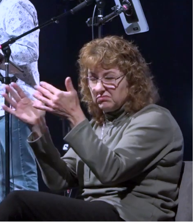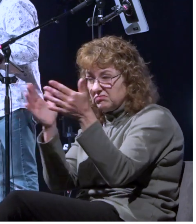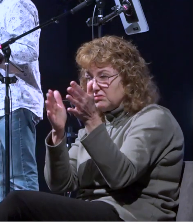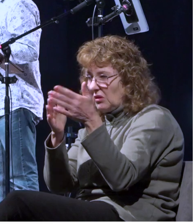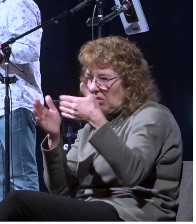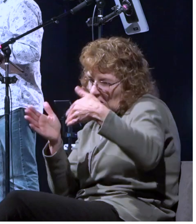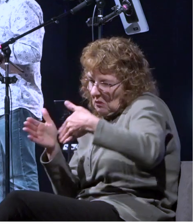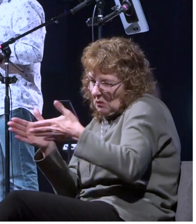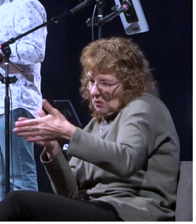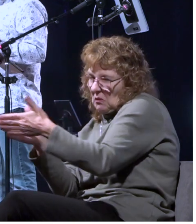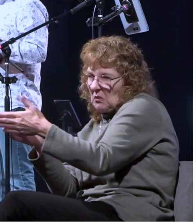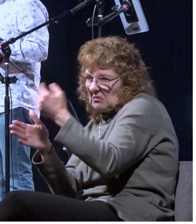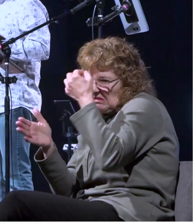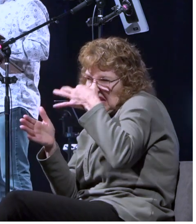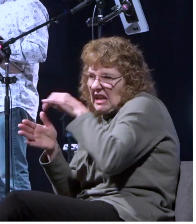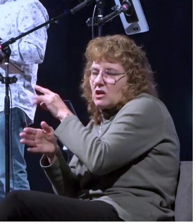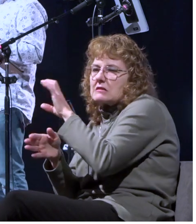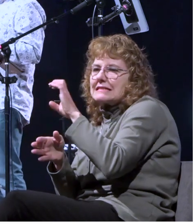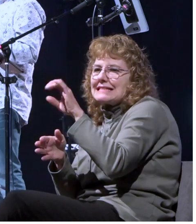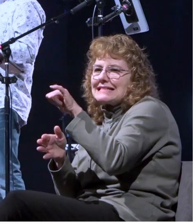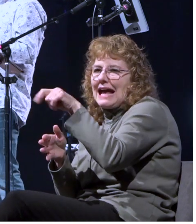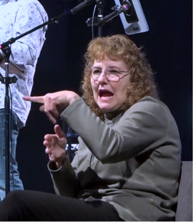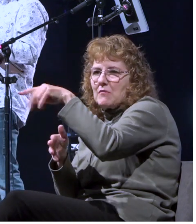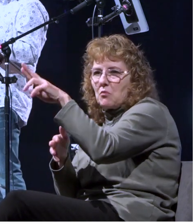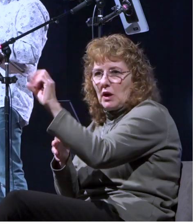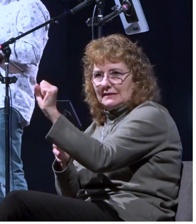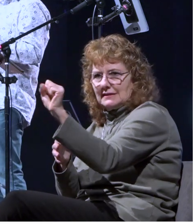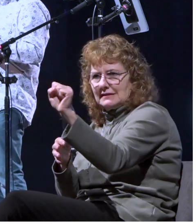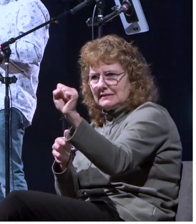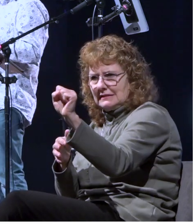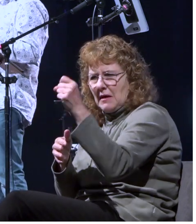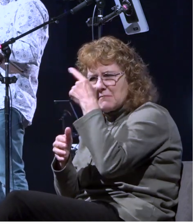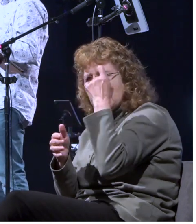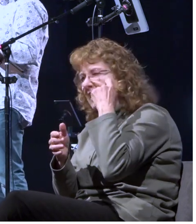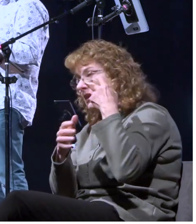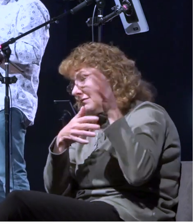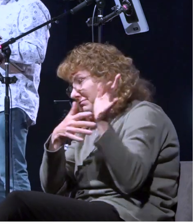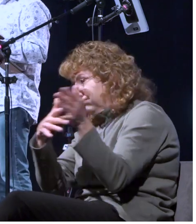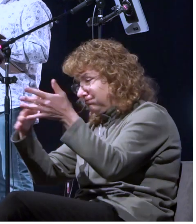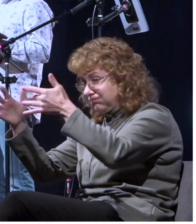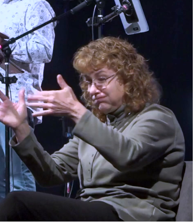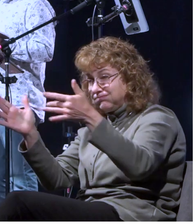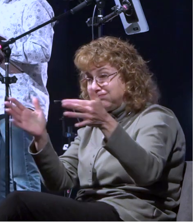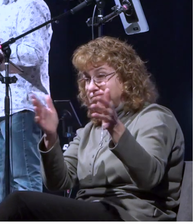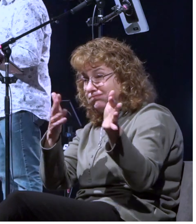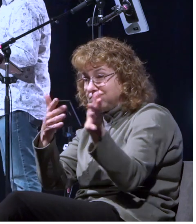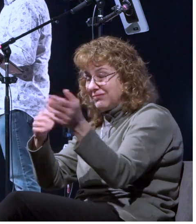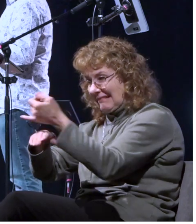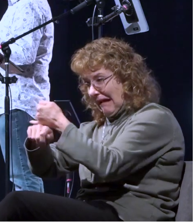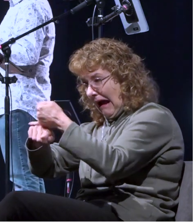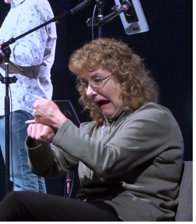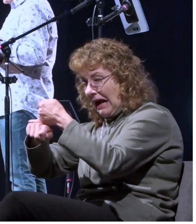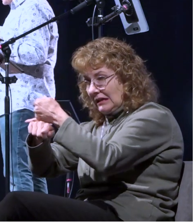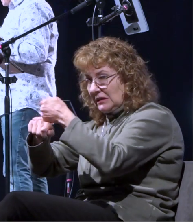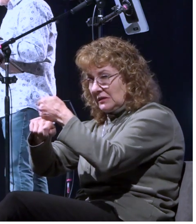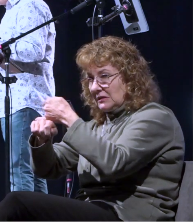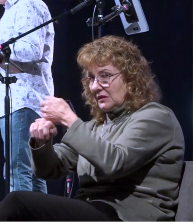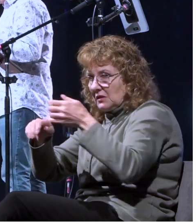and uh and you know when when you sail under the shelter of an island if you're a fan of you know greatest catch or